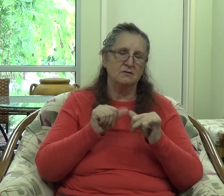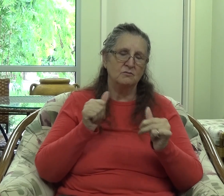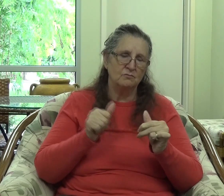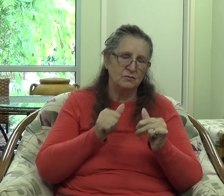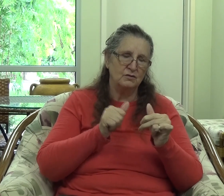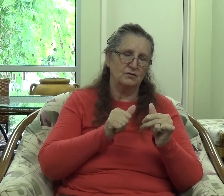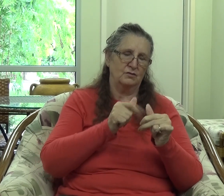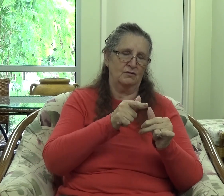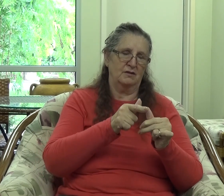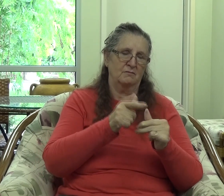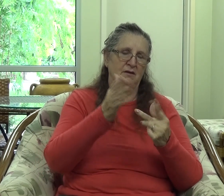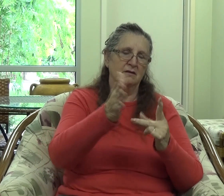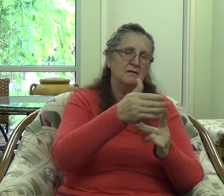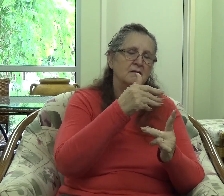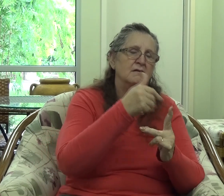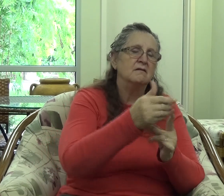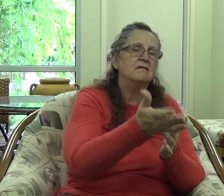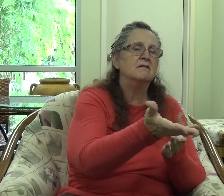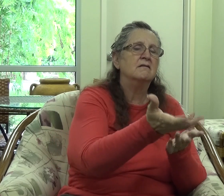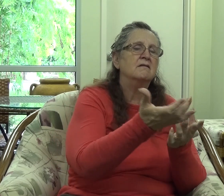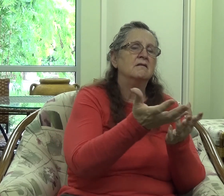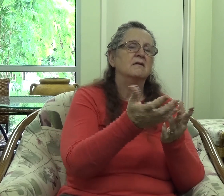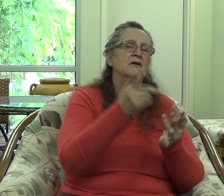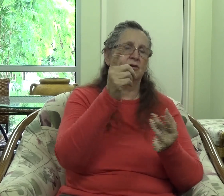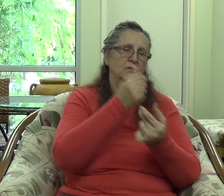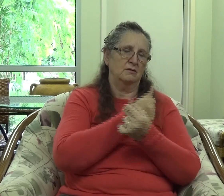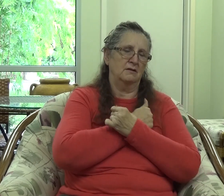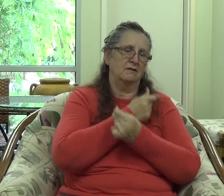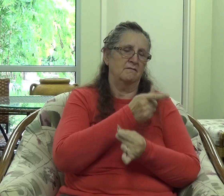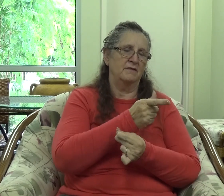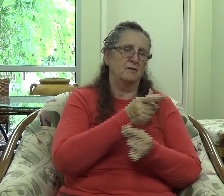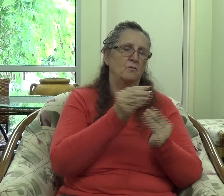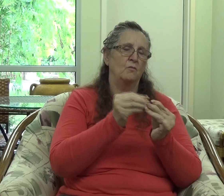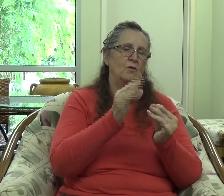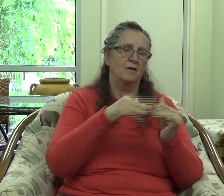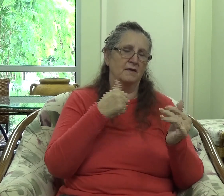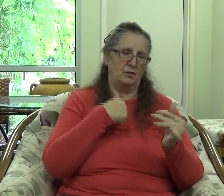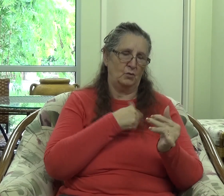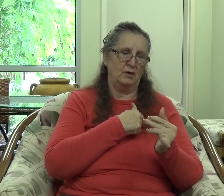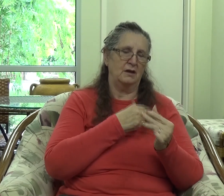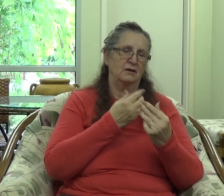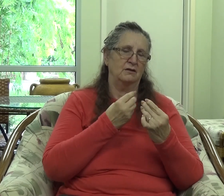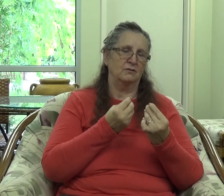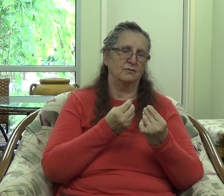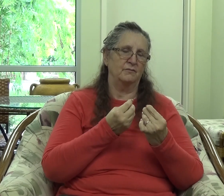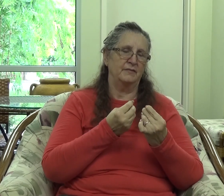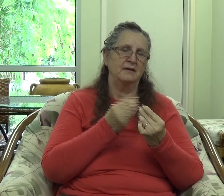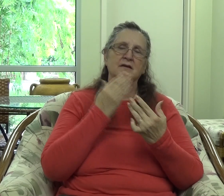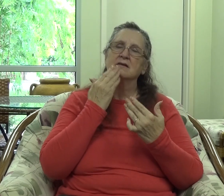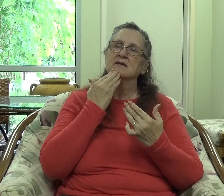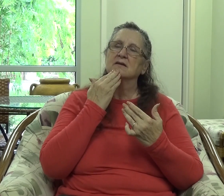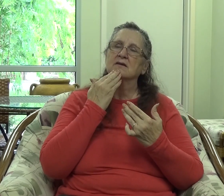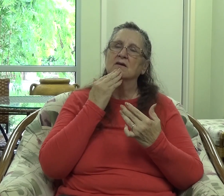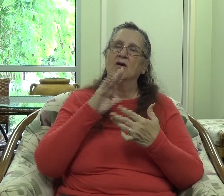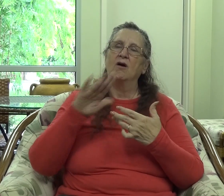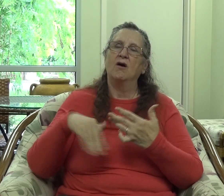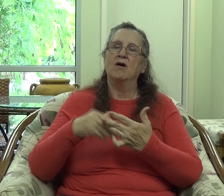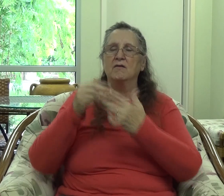because you love them more than we do. We thank you, Lord. We give you all the honor and all the